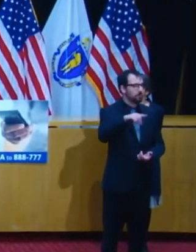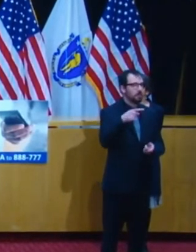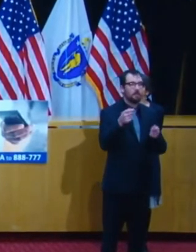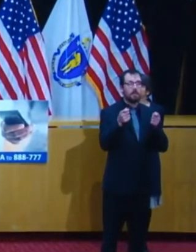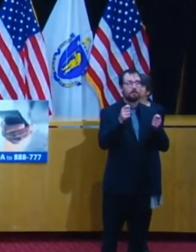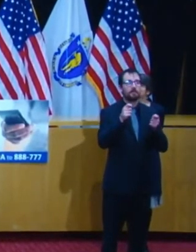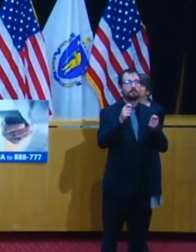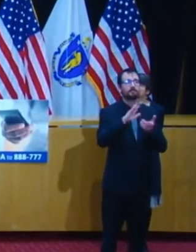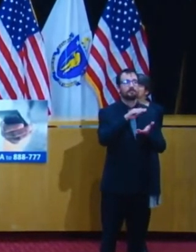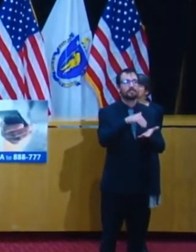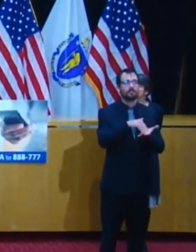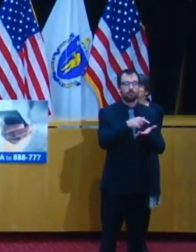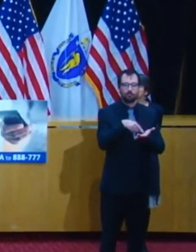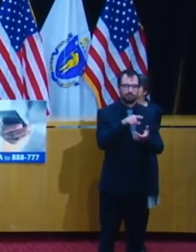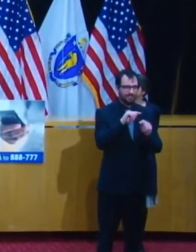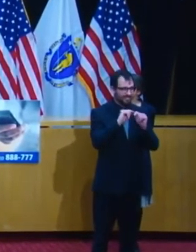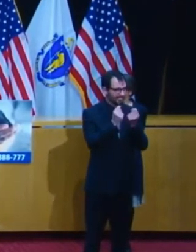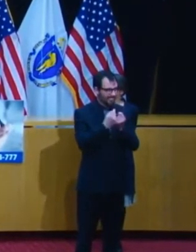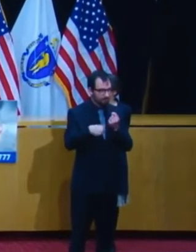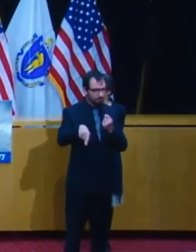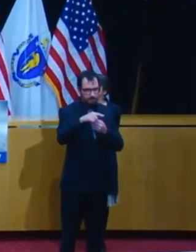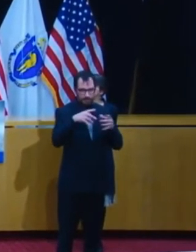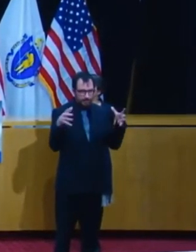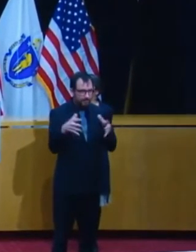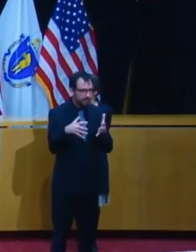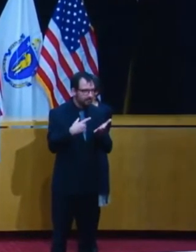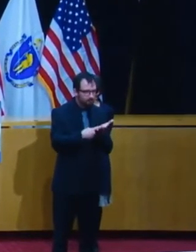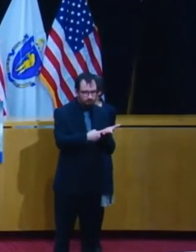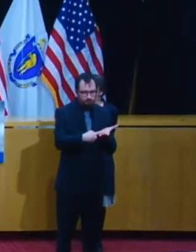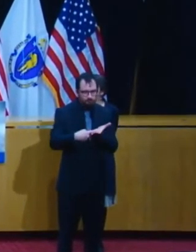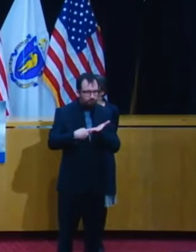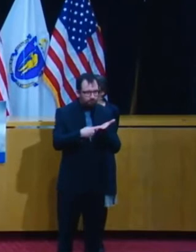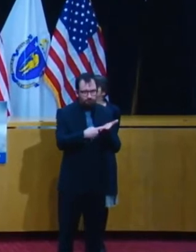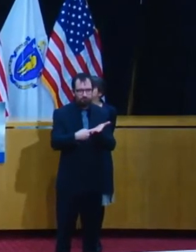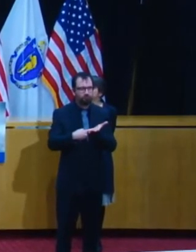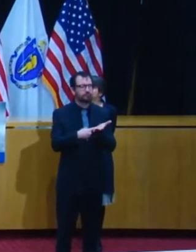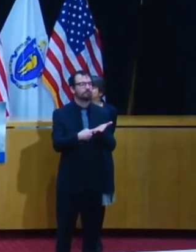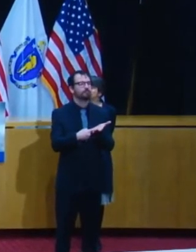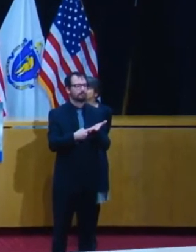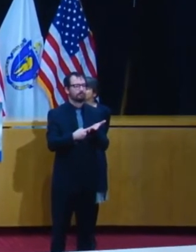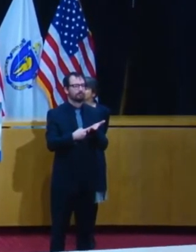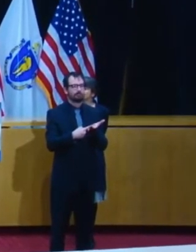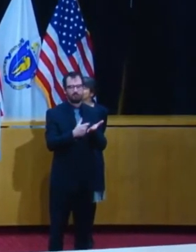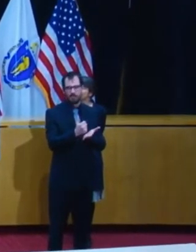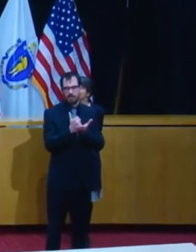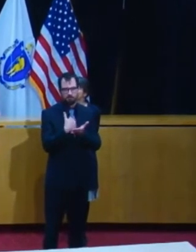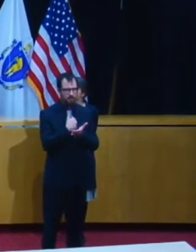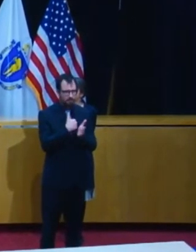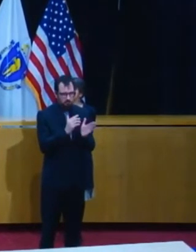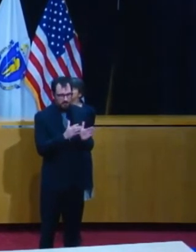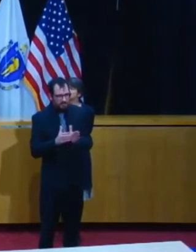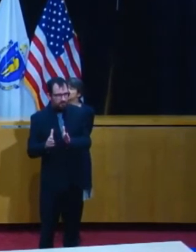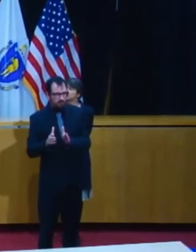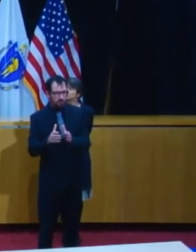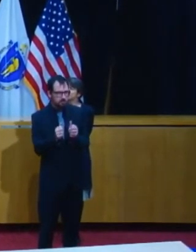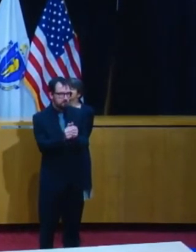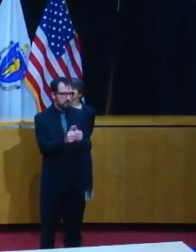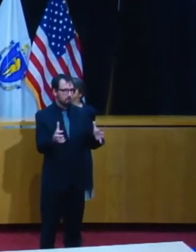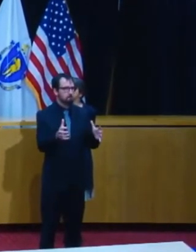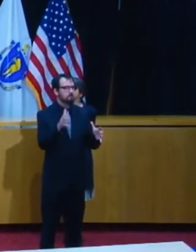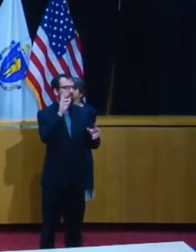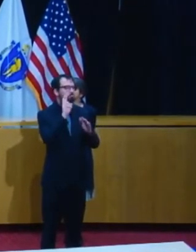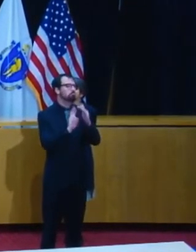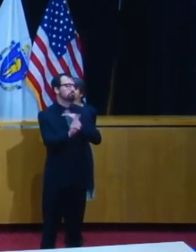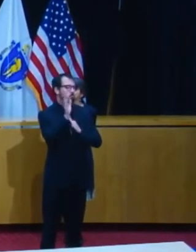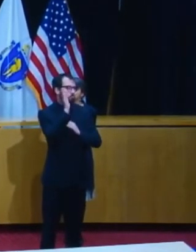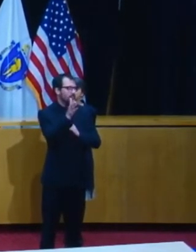health care community to prepare the Commonwealth for the surge in COVID-19 cases that we all know is coming. We've been